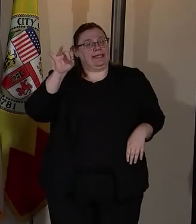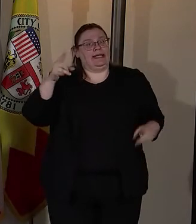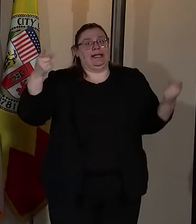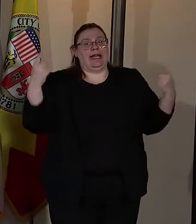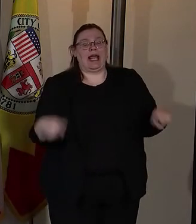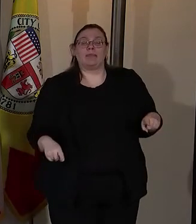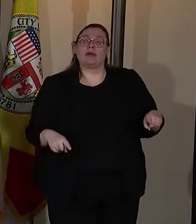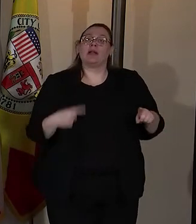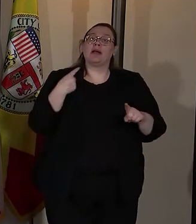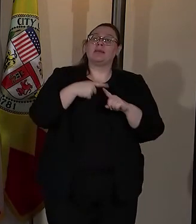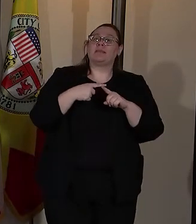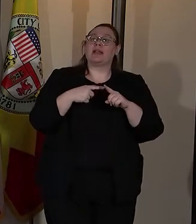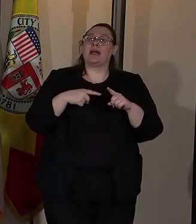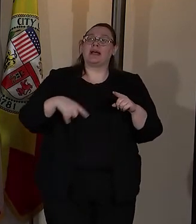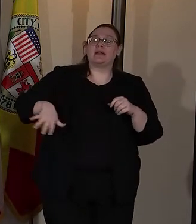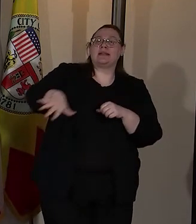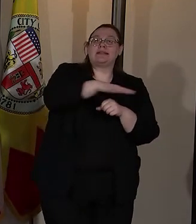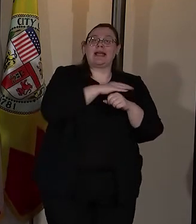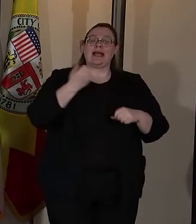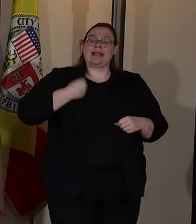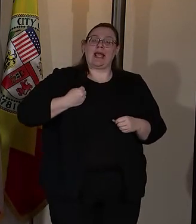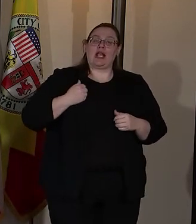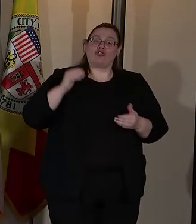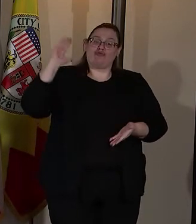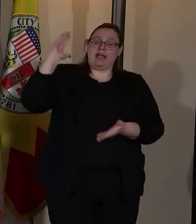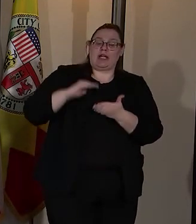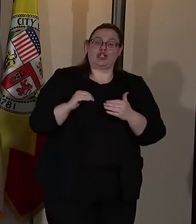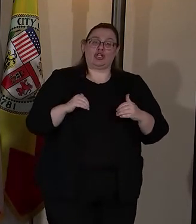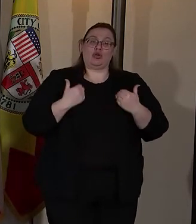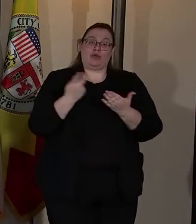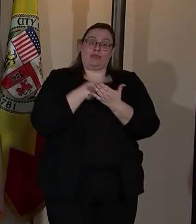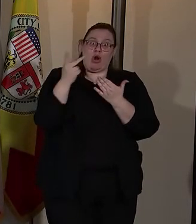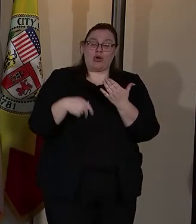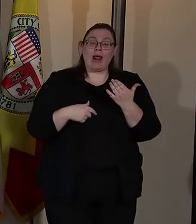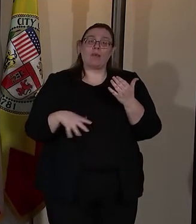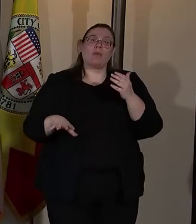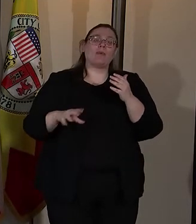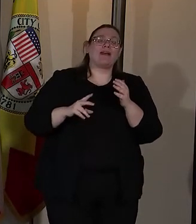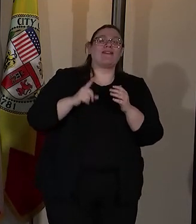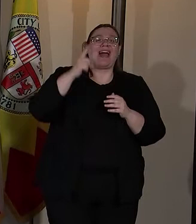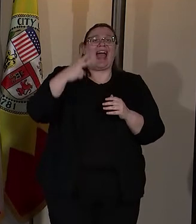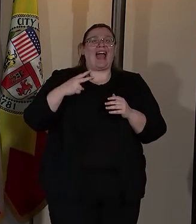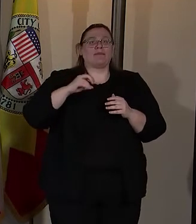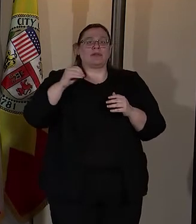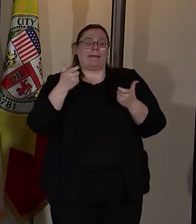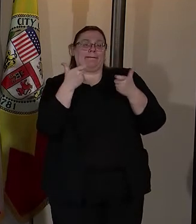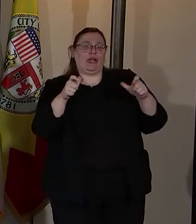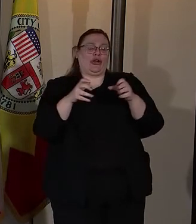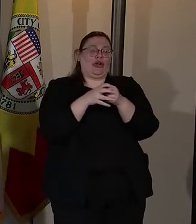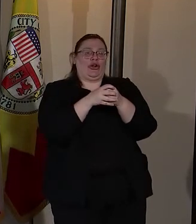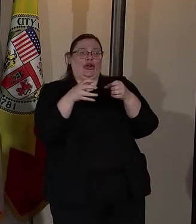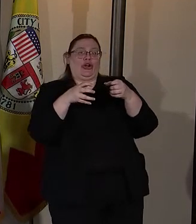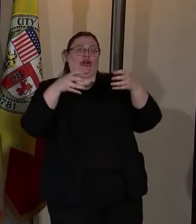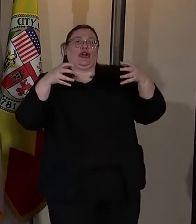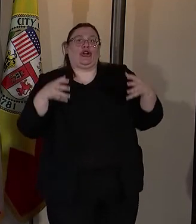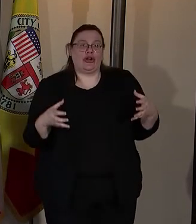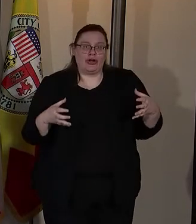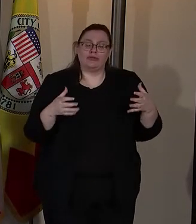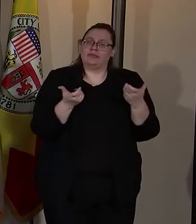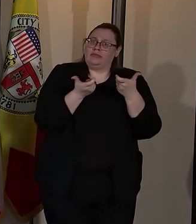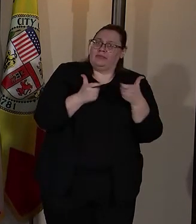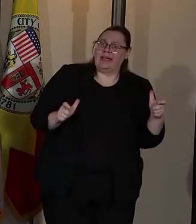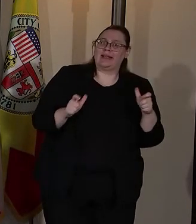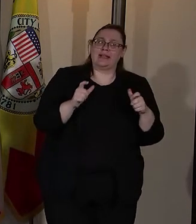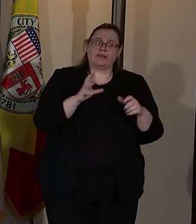we've expanded the area covered by our gang reduction and youth development programs by over 50 percent, a much bigger expansion than anything inside this police department.